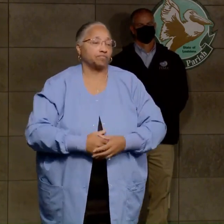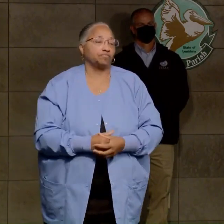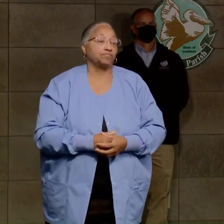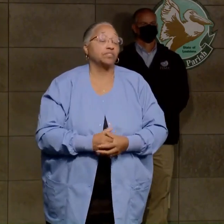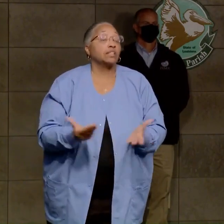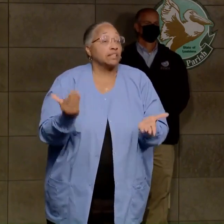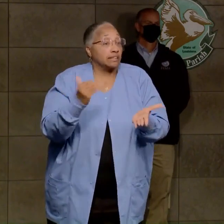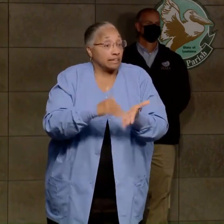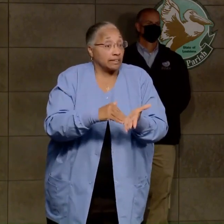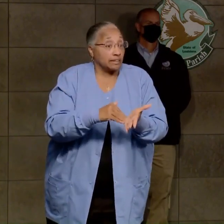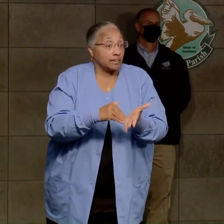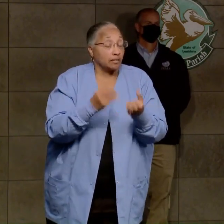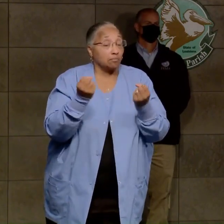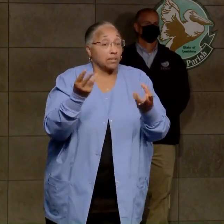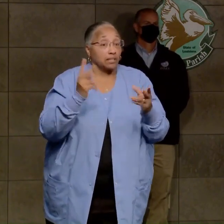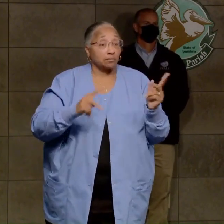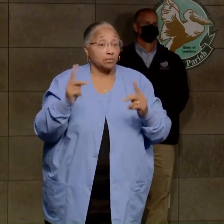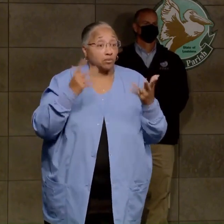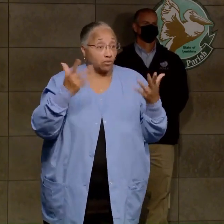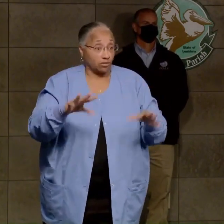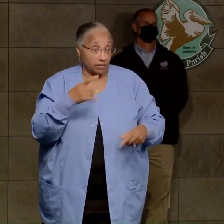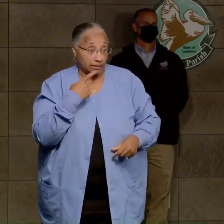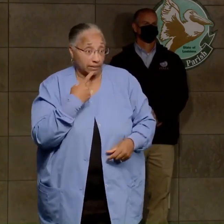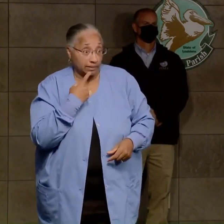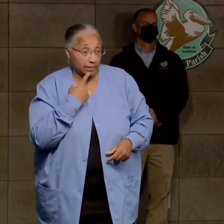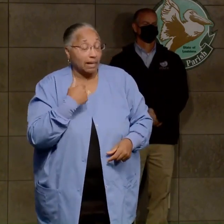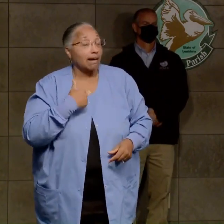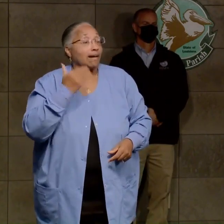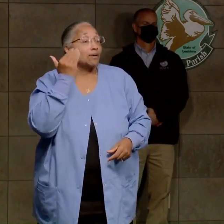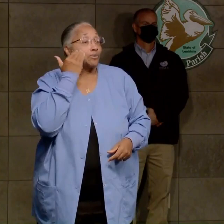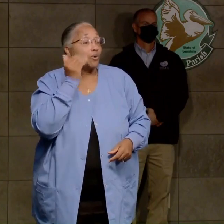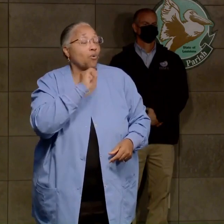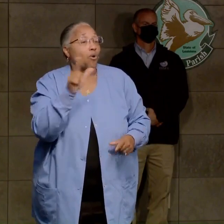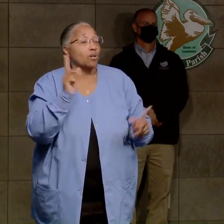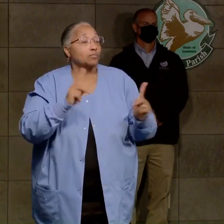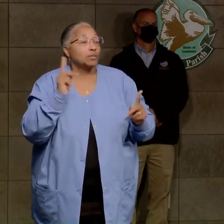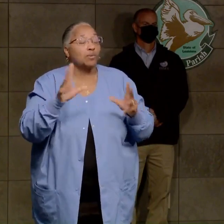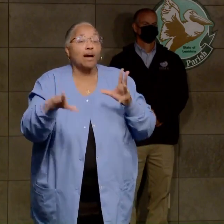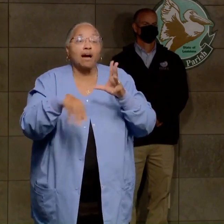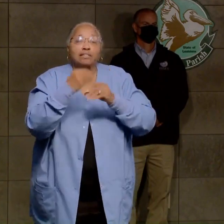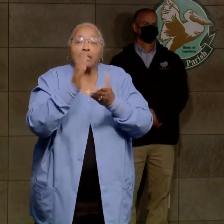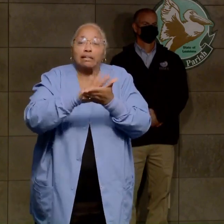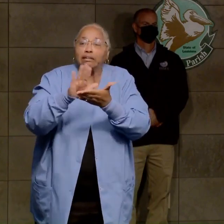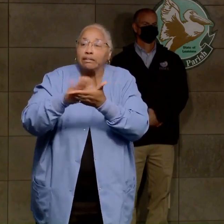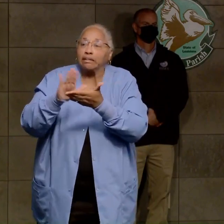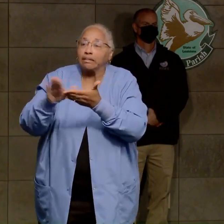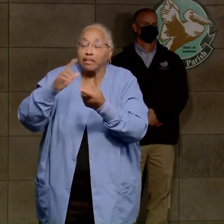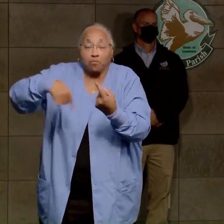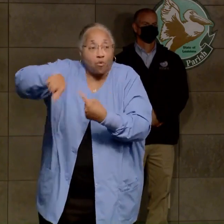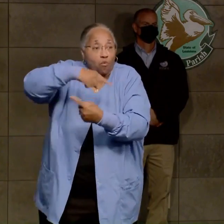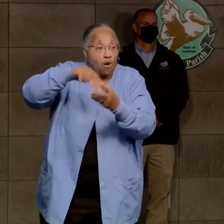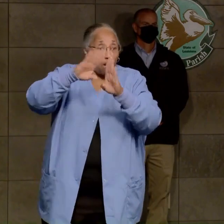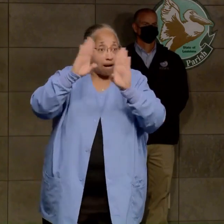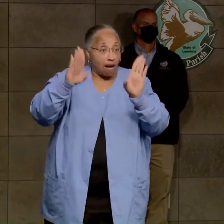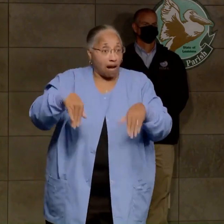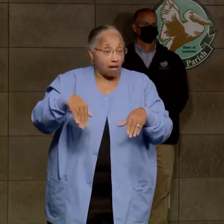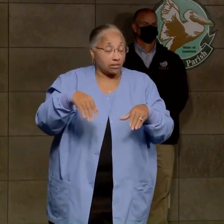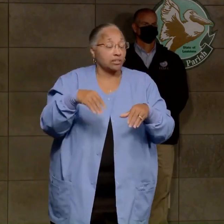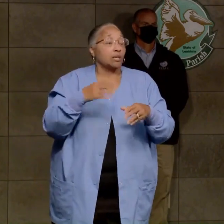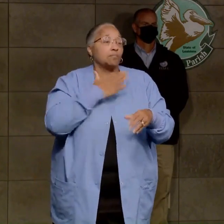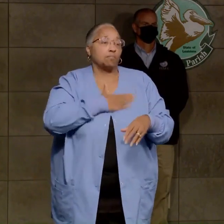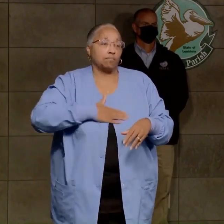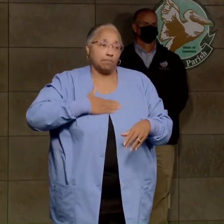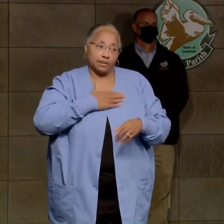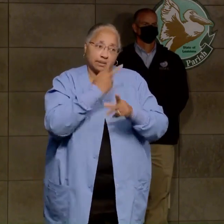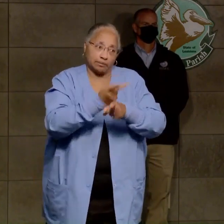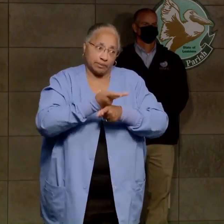Again, as many people have said, I know everybody's out doing their landscaping and cleaning up their houses and, you know, tidying up. Please